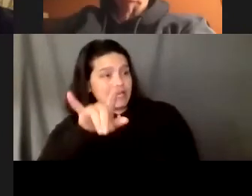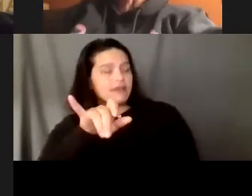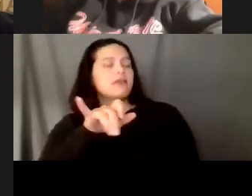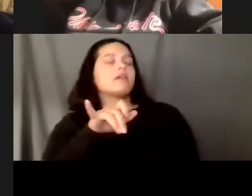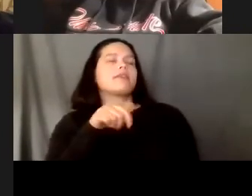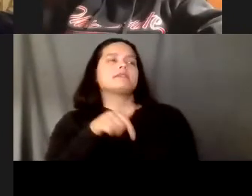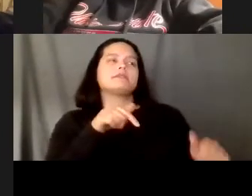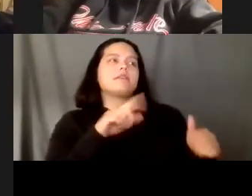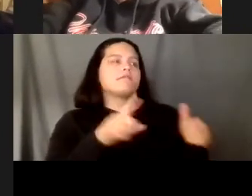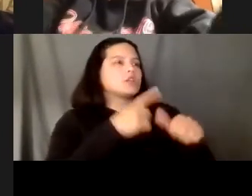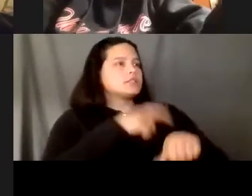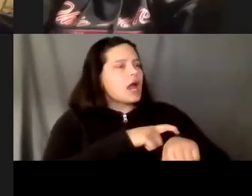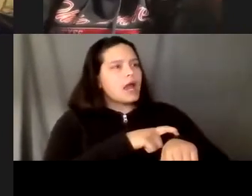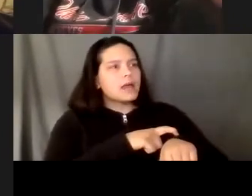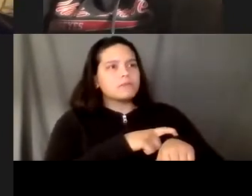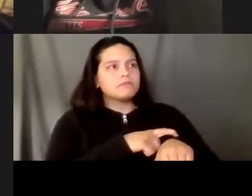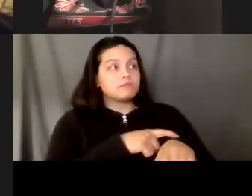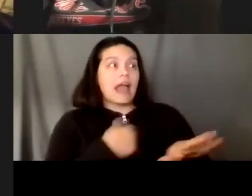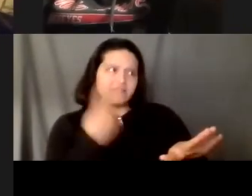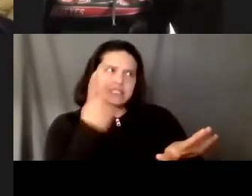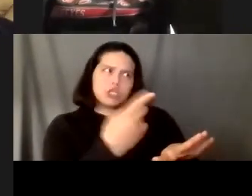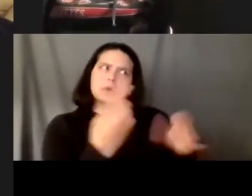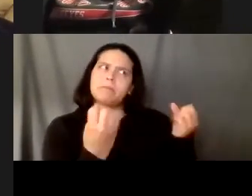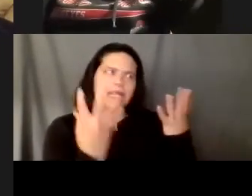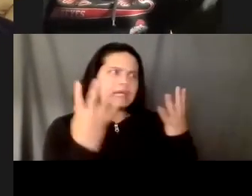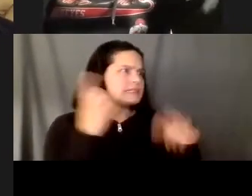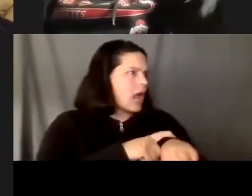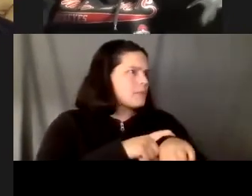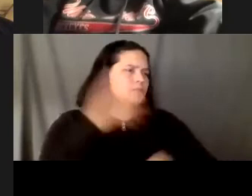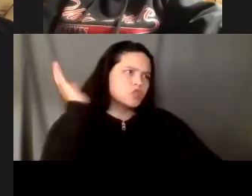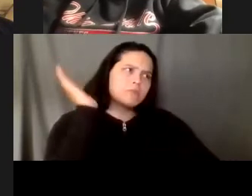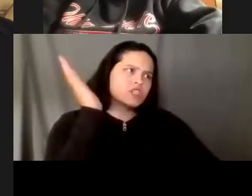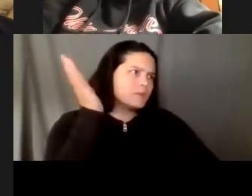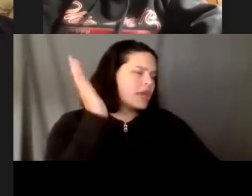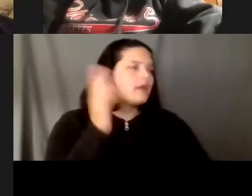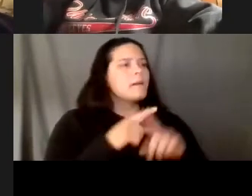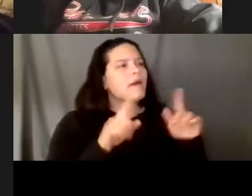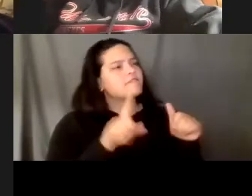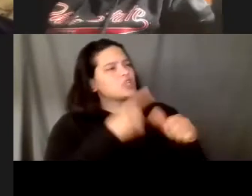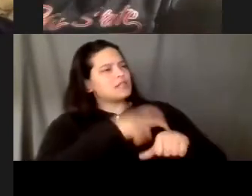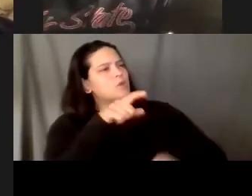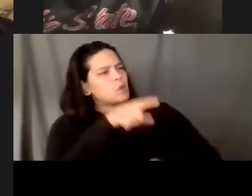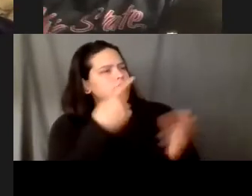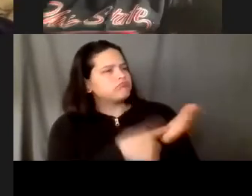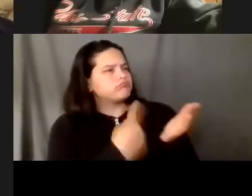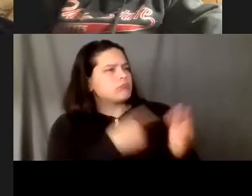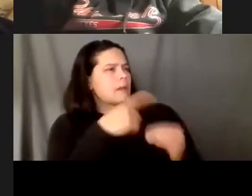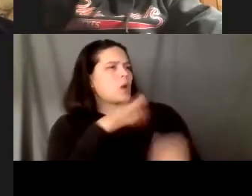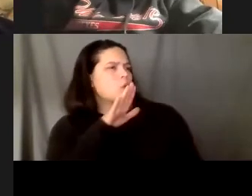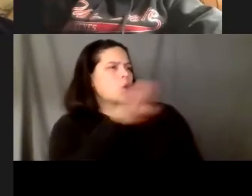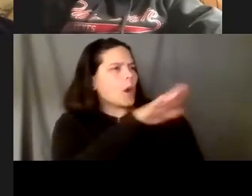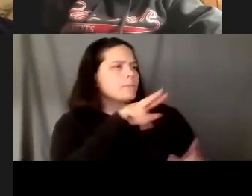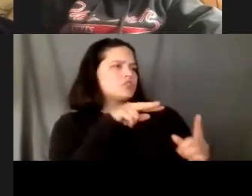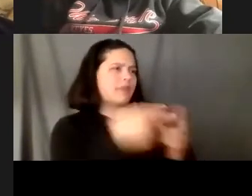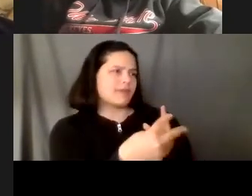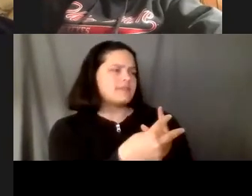believe it or not and that was very powerful for me um you know i've